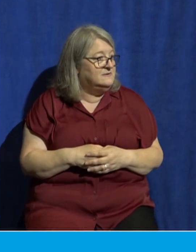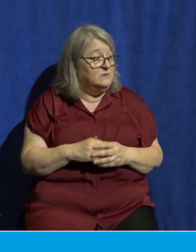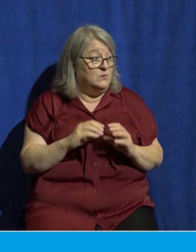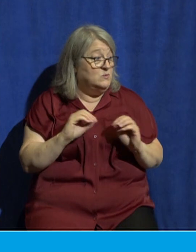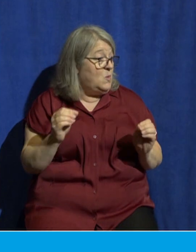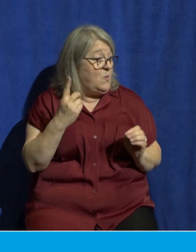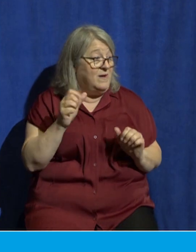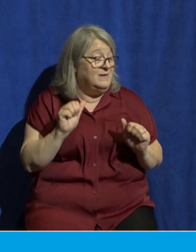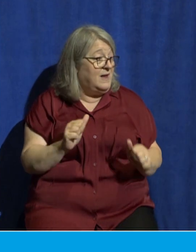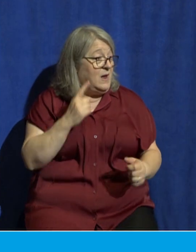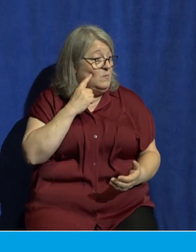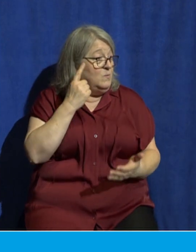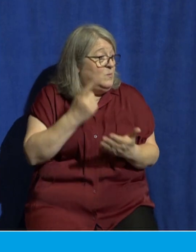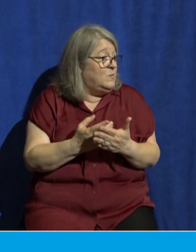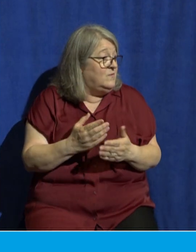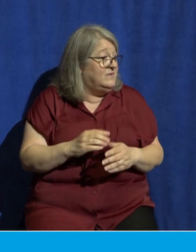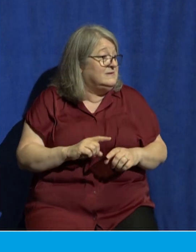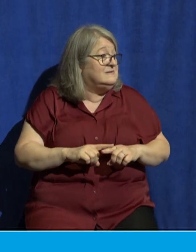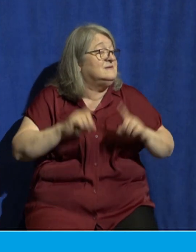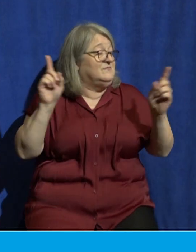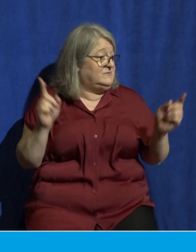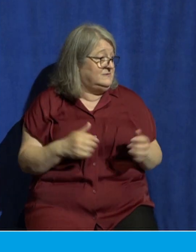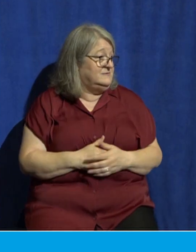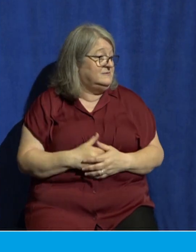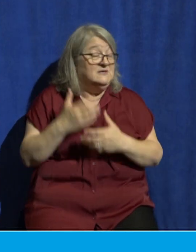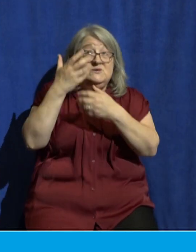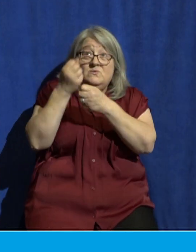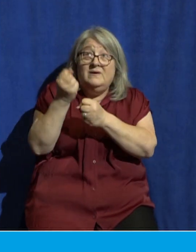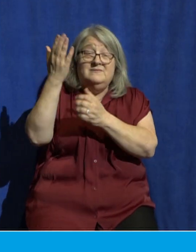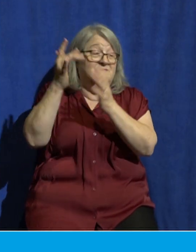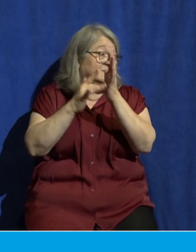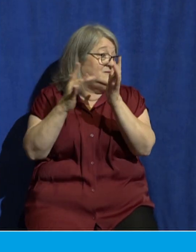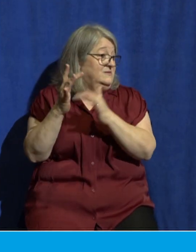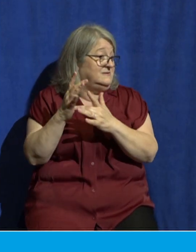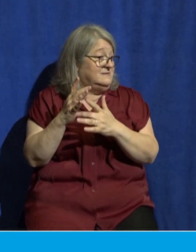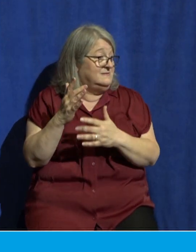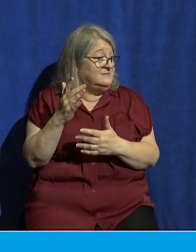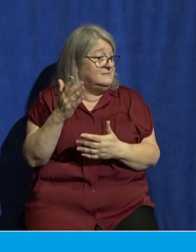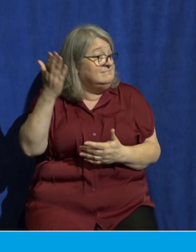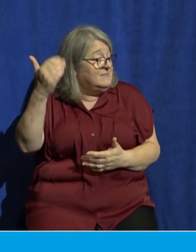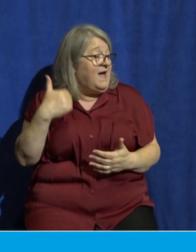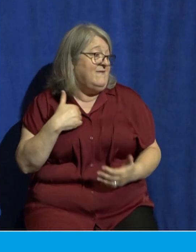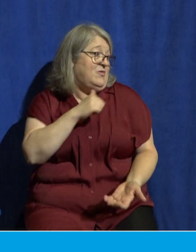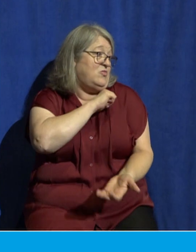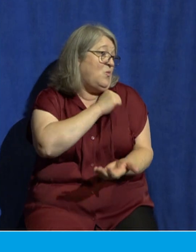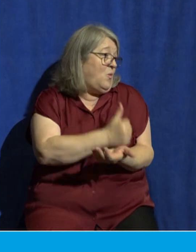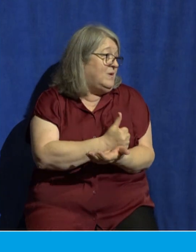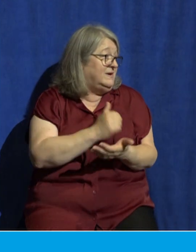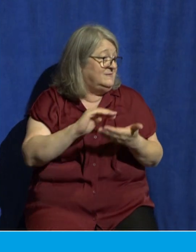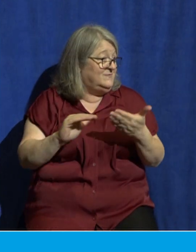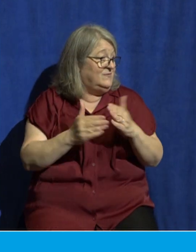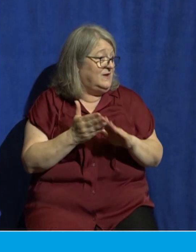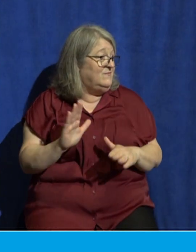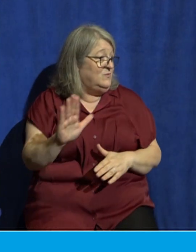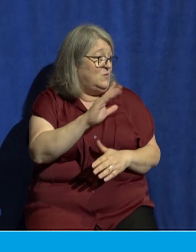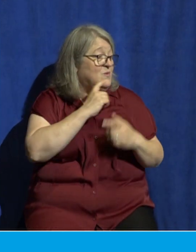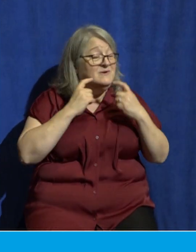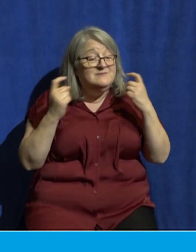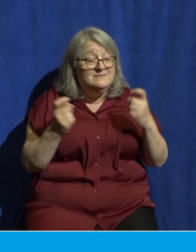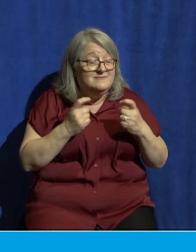trust the one who says I have the authority to forgive your sins I have the authority to completely transform